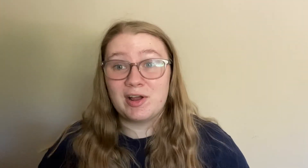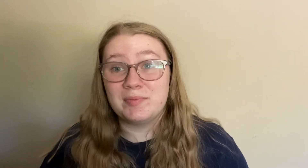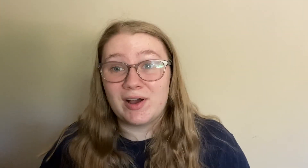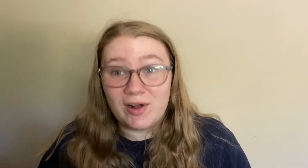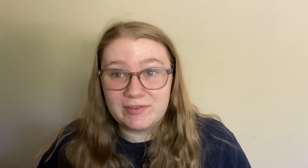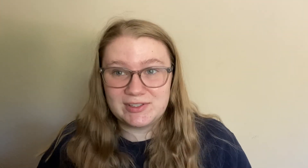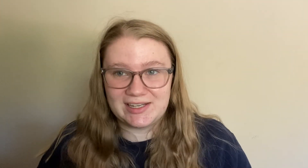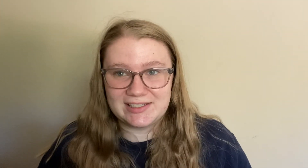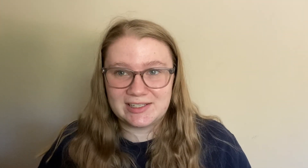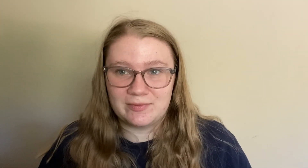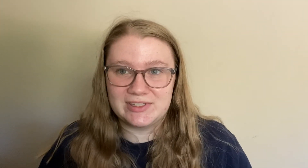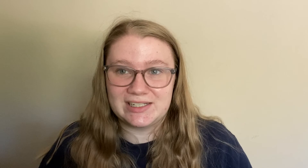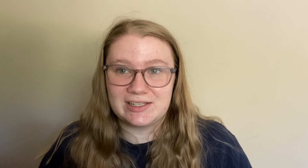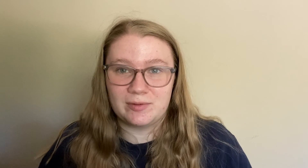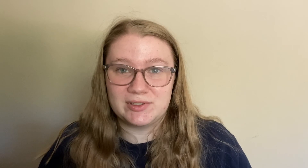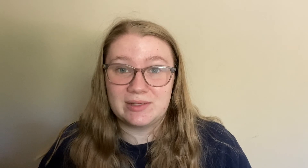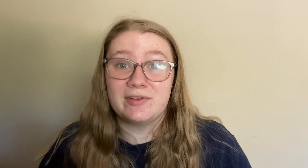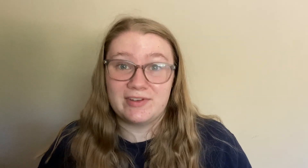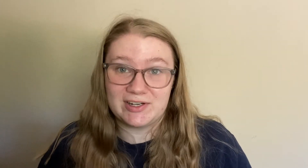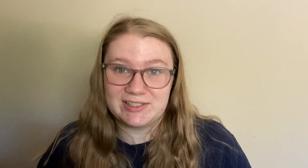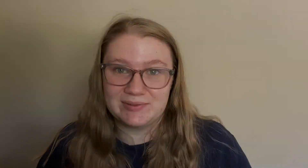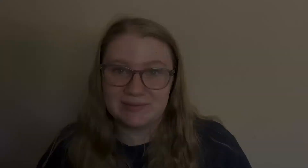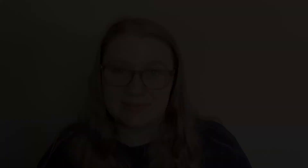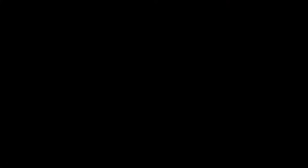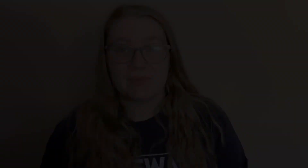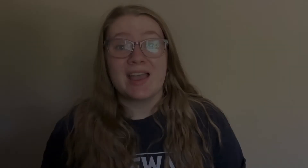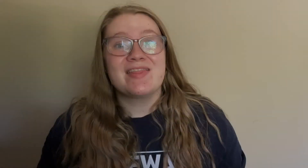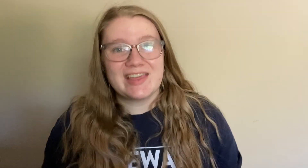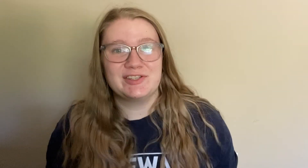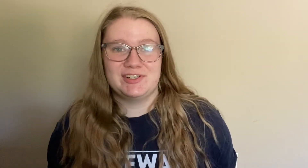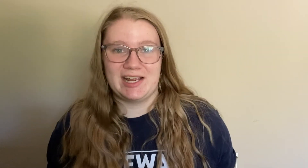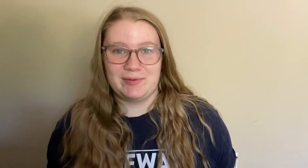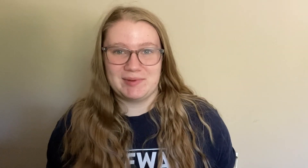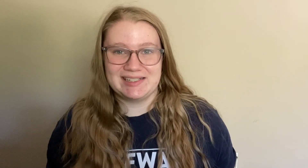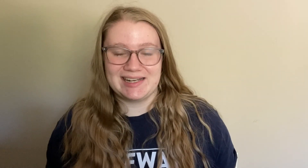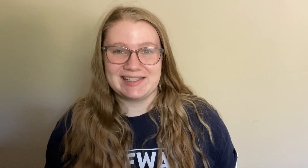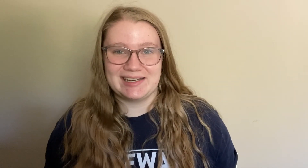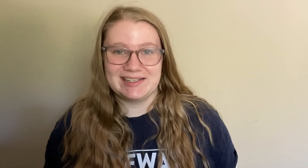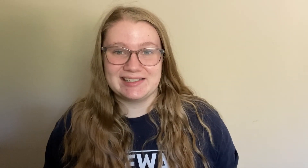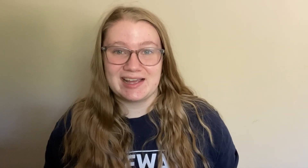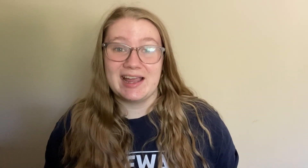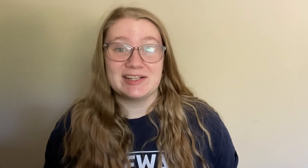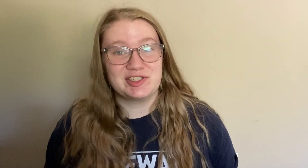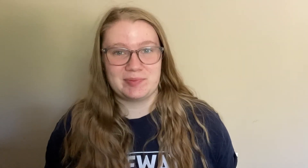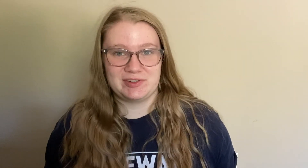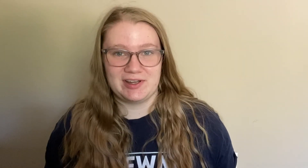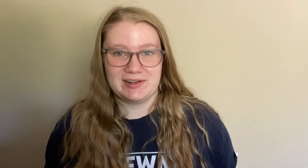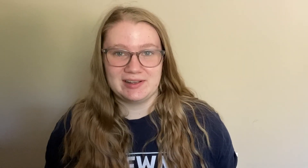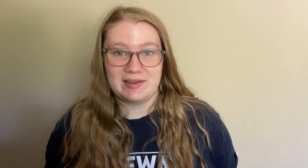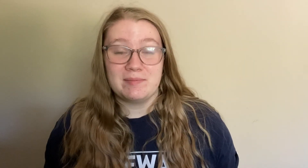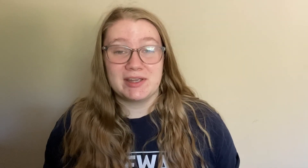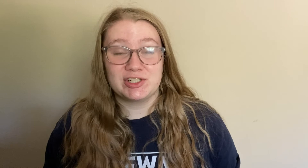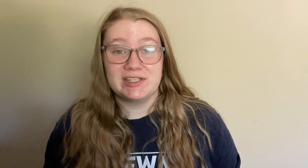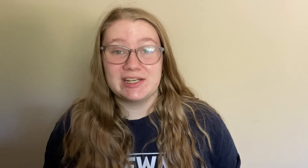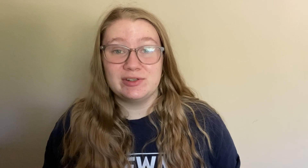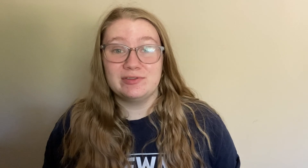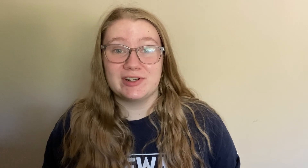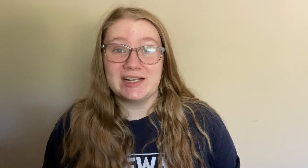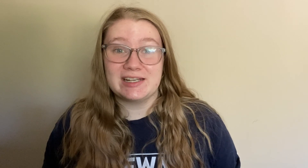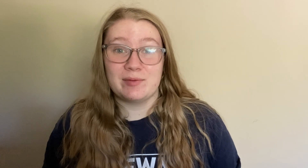hope that all of you scientists can come visit us at our museum very soon. Thanks for signing with me today scientists. I had so much fun. Make sure to stay tuned for next time